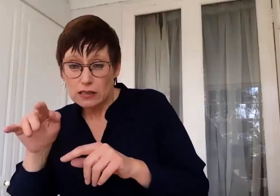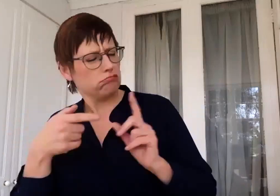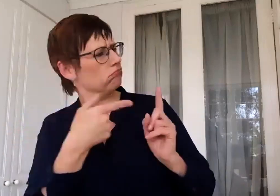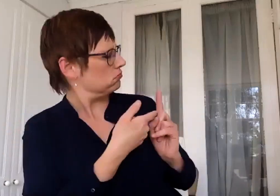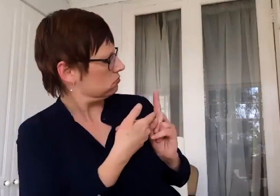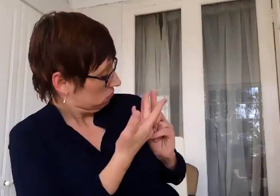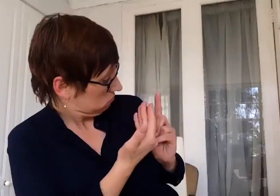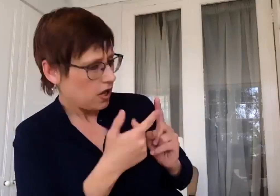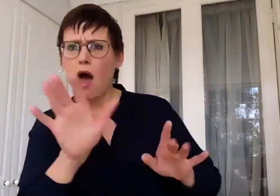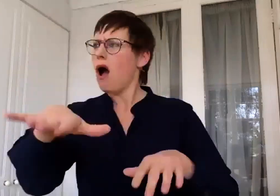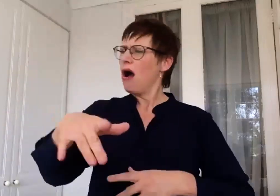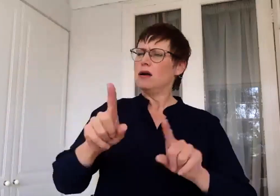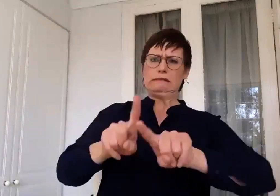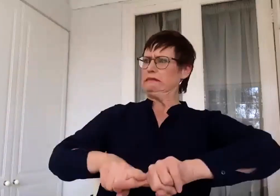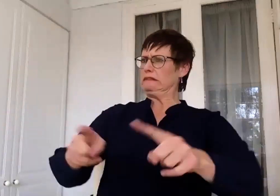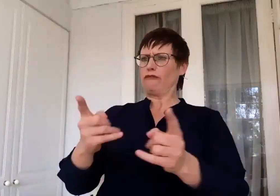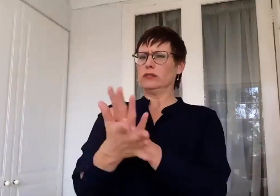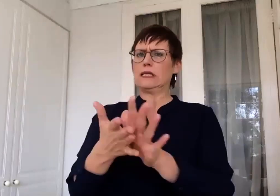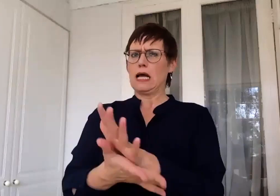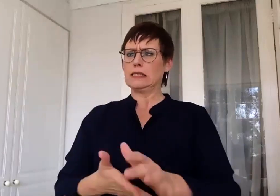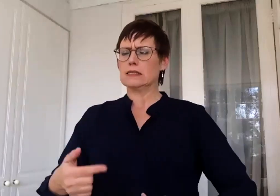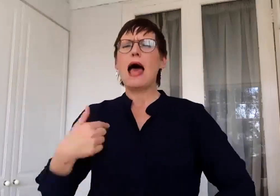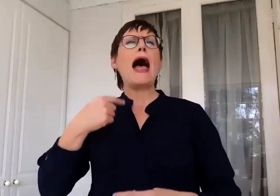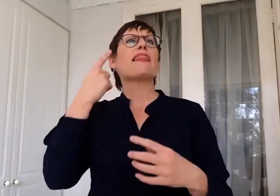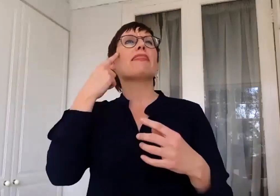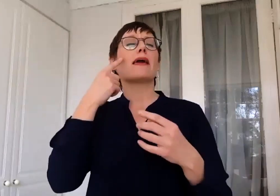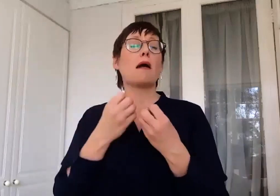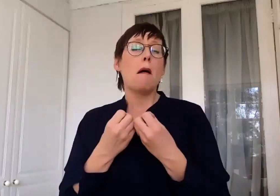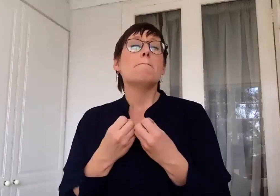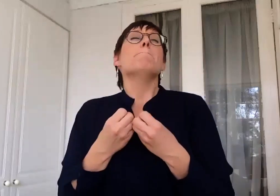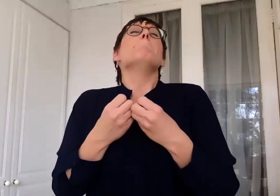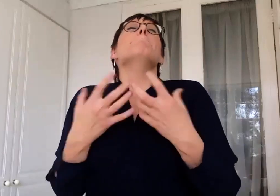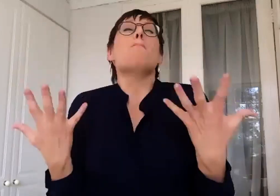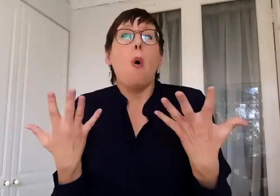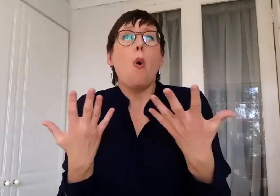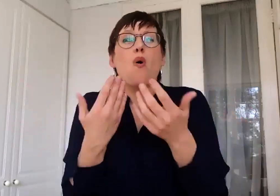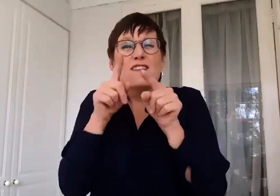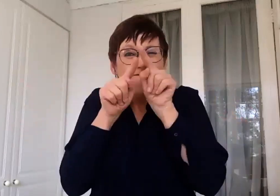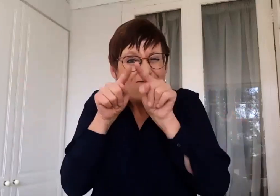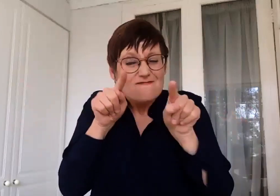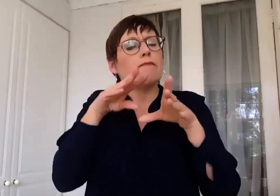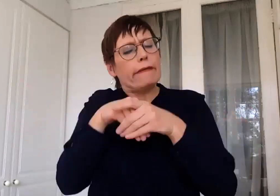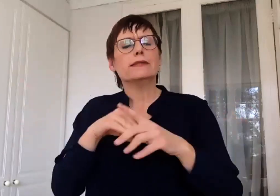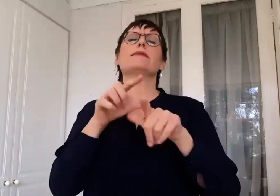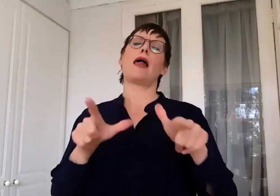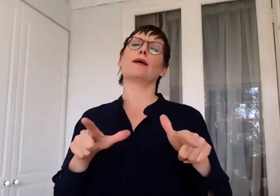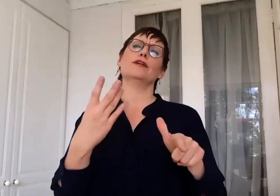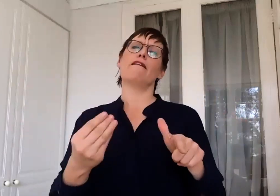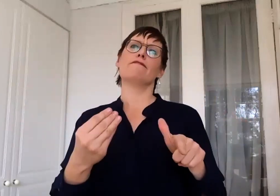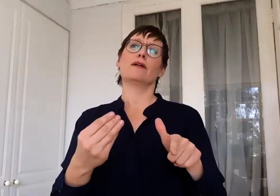different signs. In fact, I think there are numerously more nuances than there are in spoken languages. Oh my word.